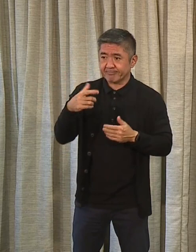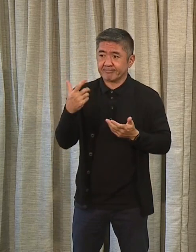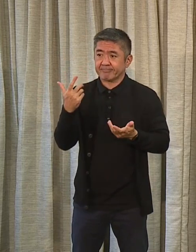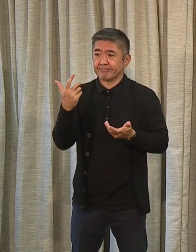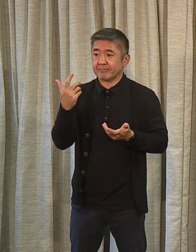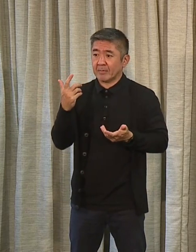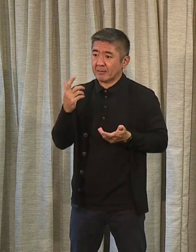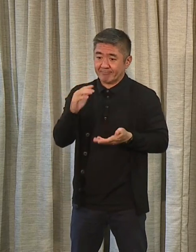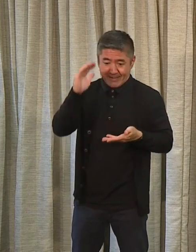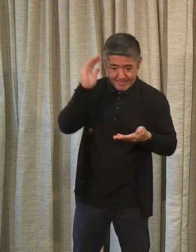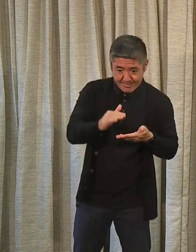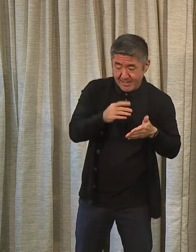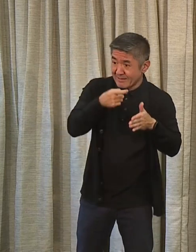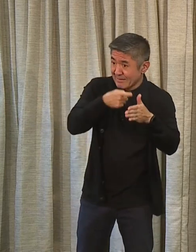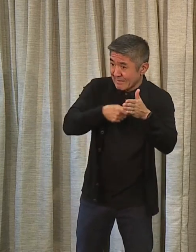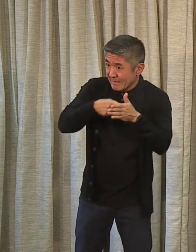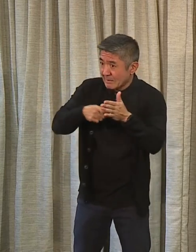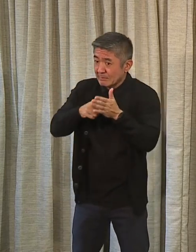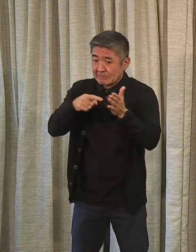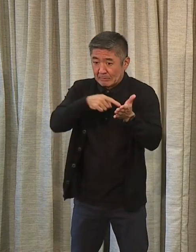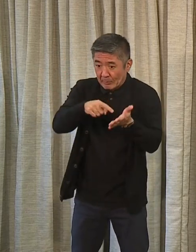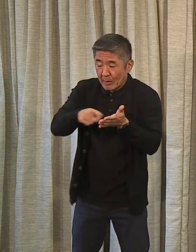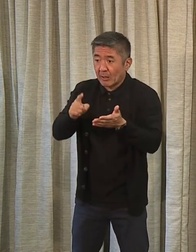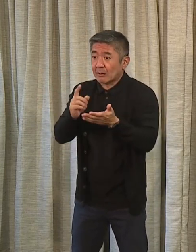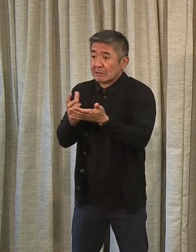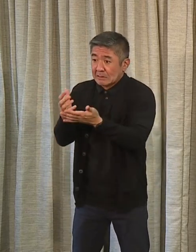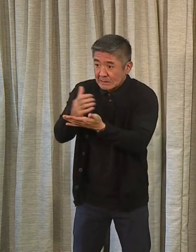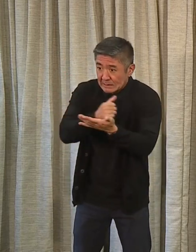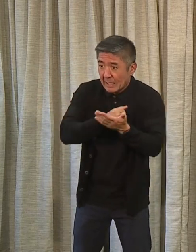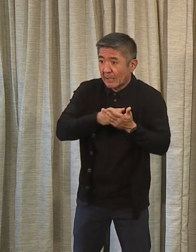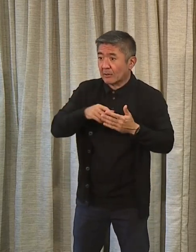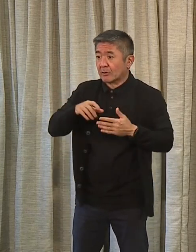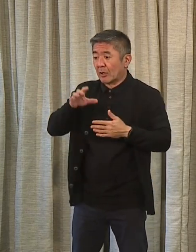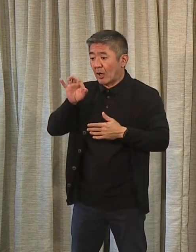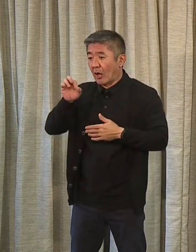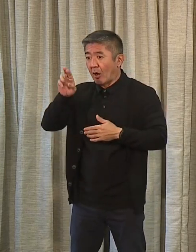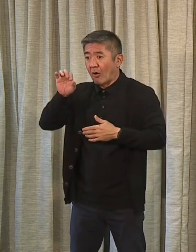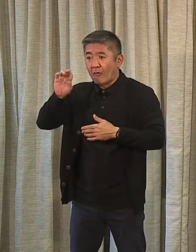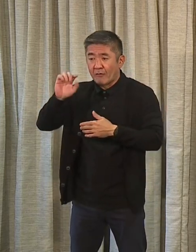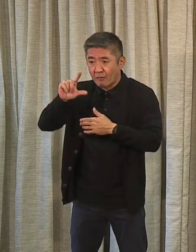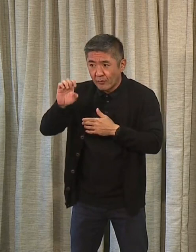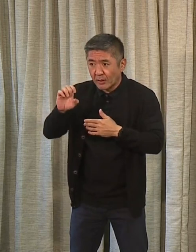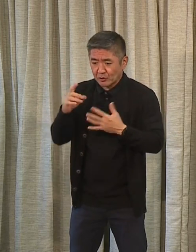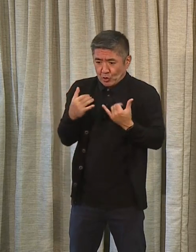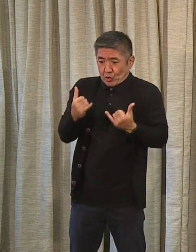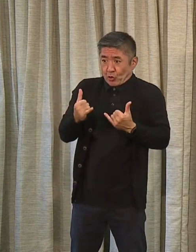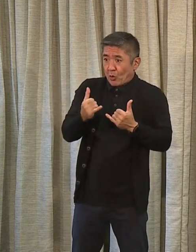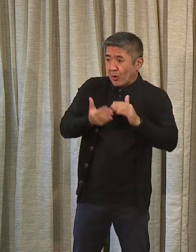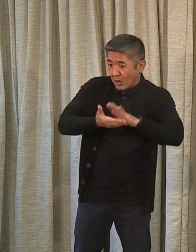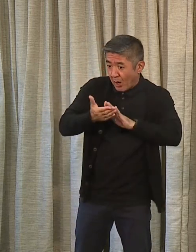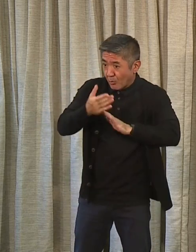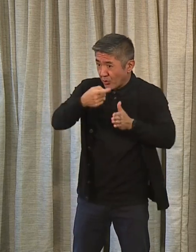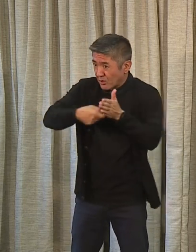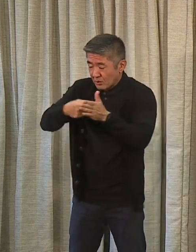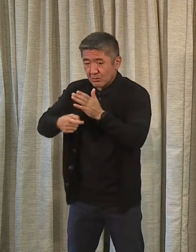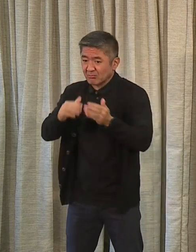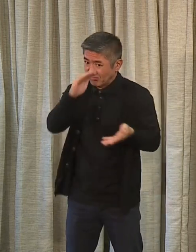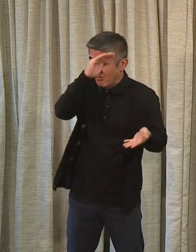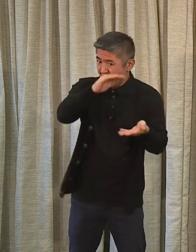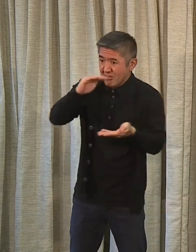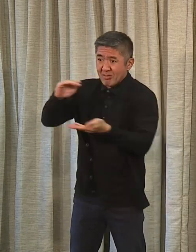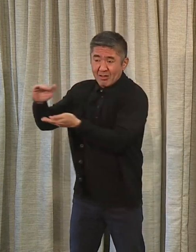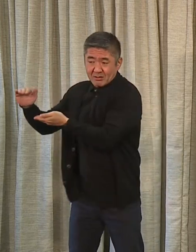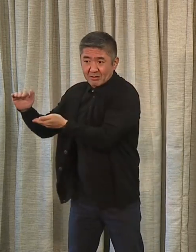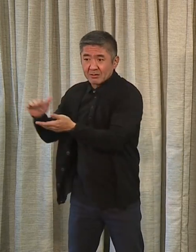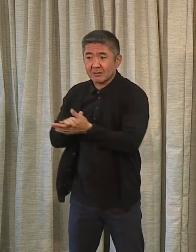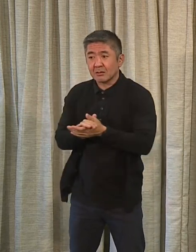expenses or expenditures in salaries, fringe, current expenses to operate the departments. We also